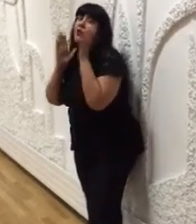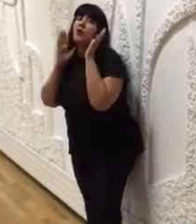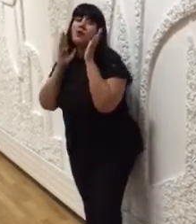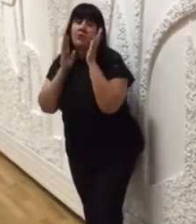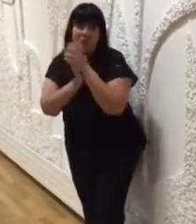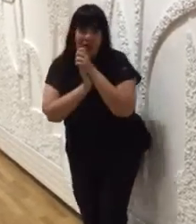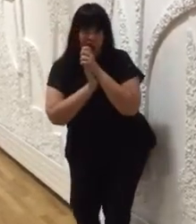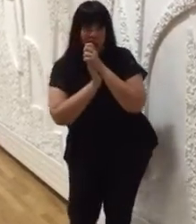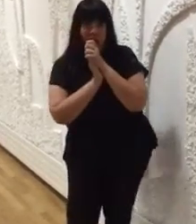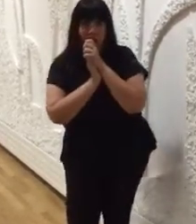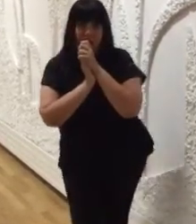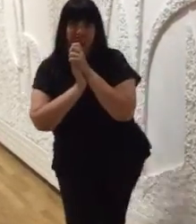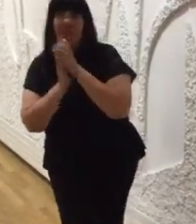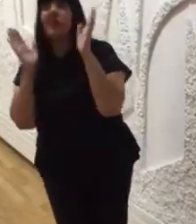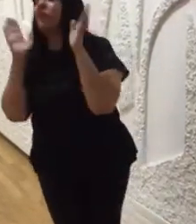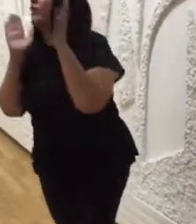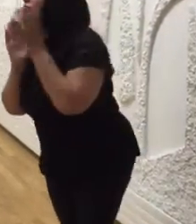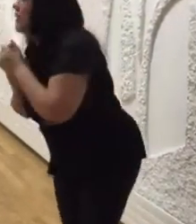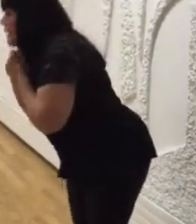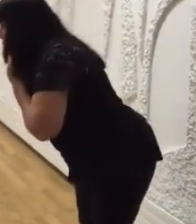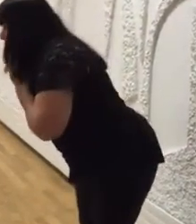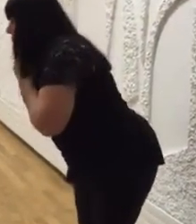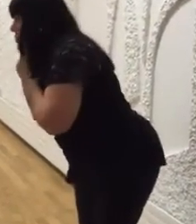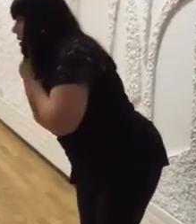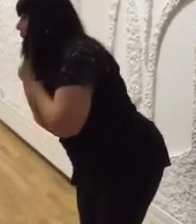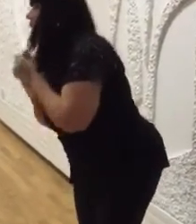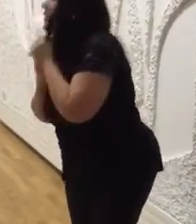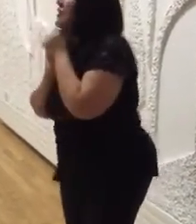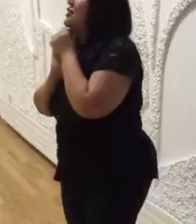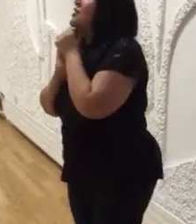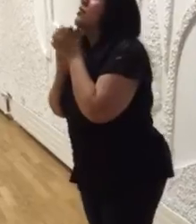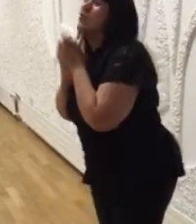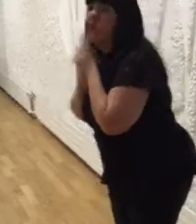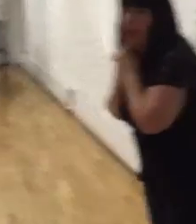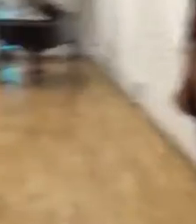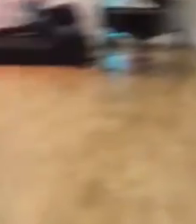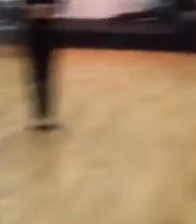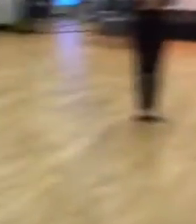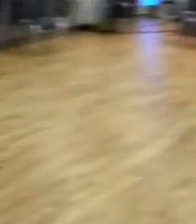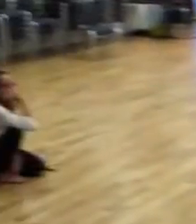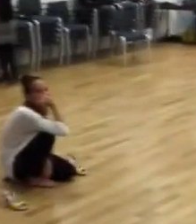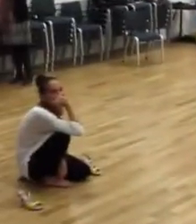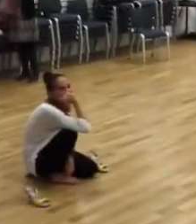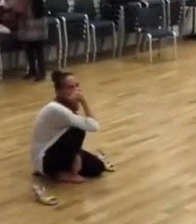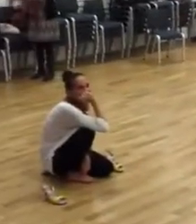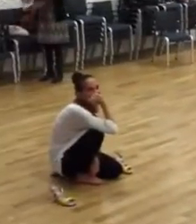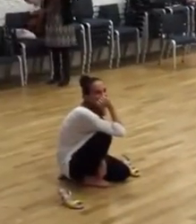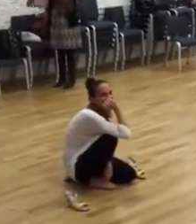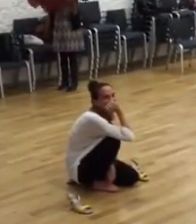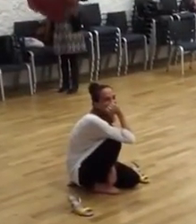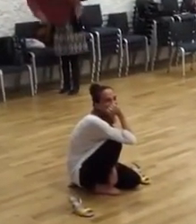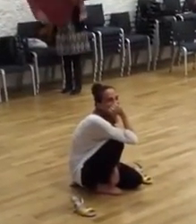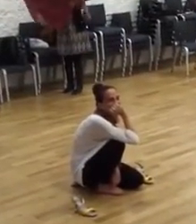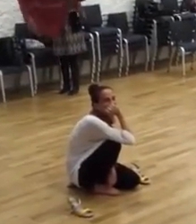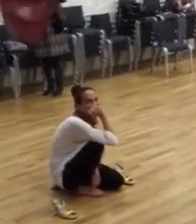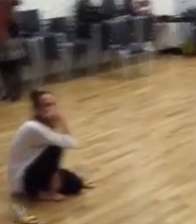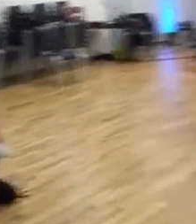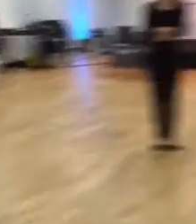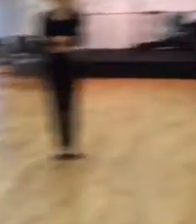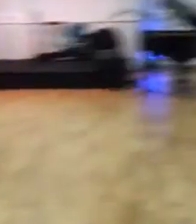you, Jose. Thank you. looking for you Natlita, Mia. Thank you so much. We are going to wait for you tomorrow. Thank you so much. Thank